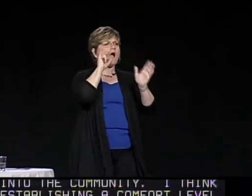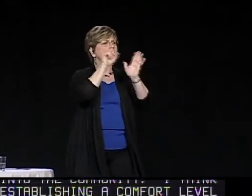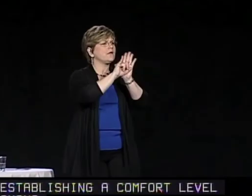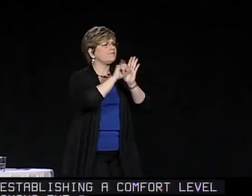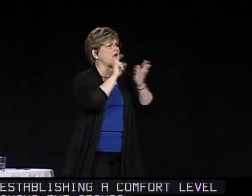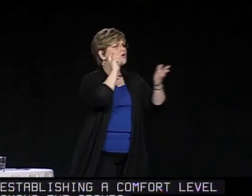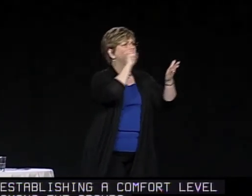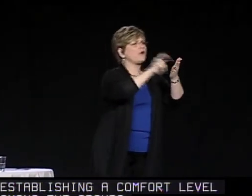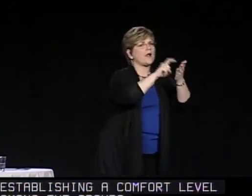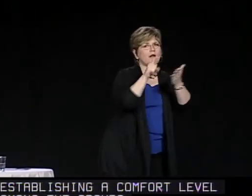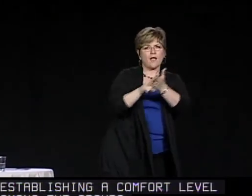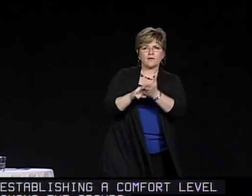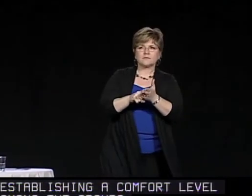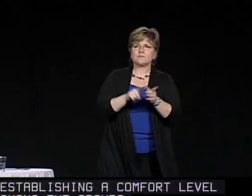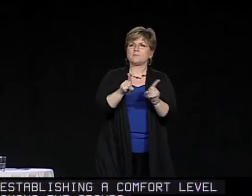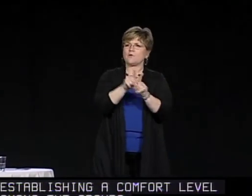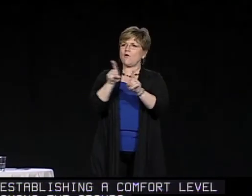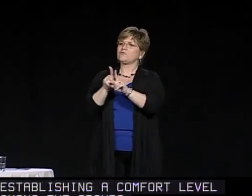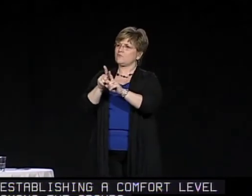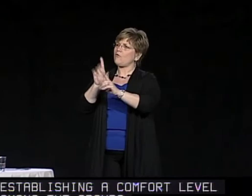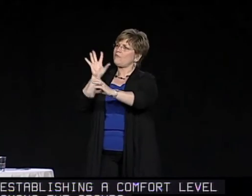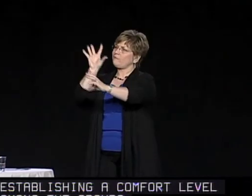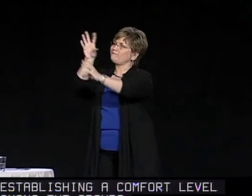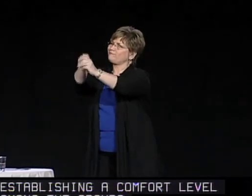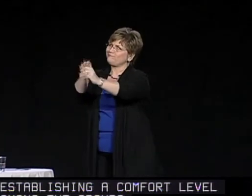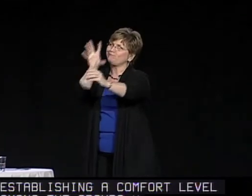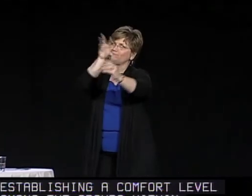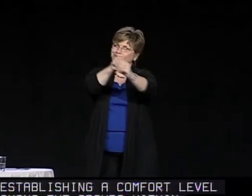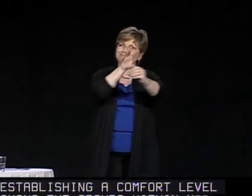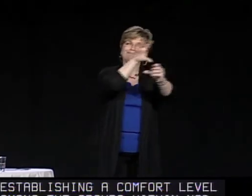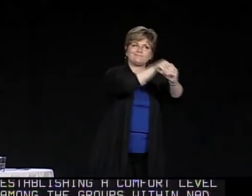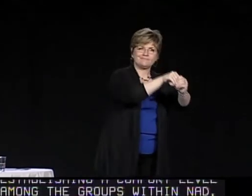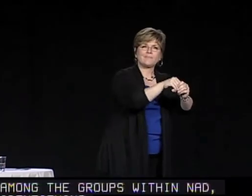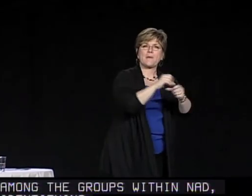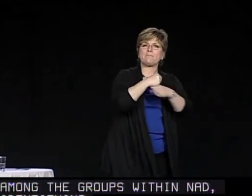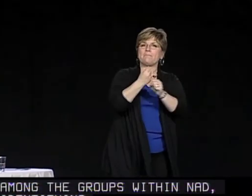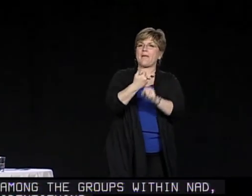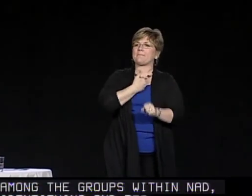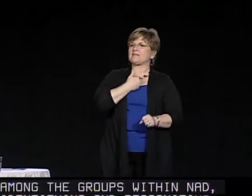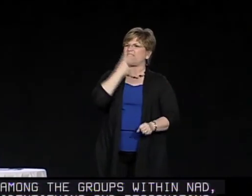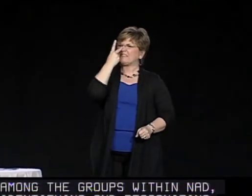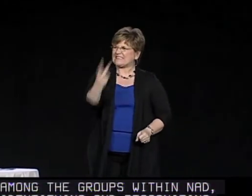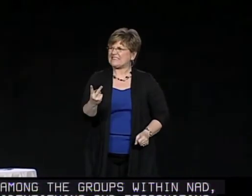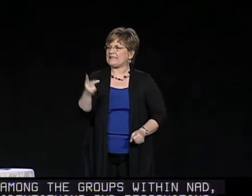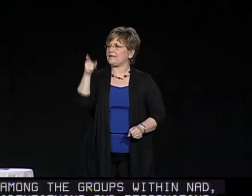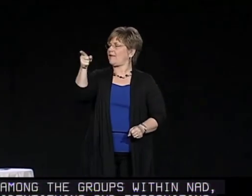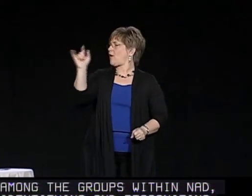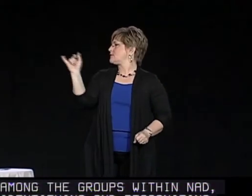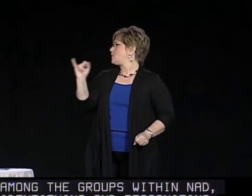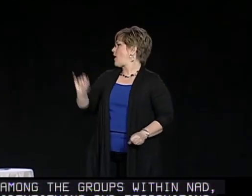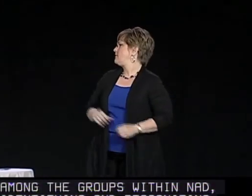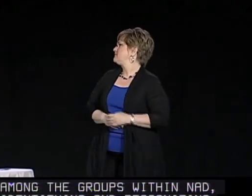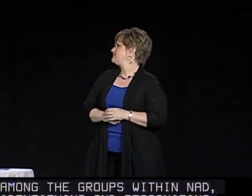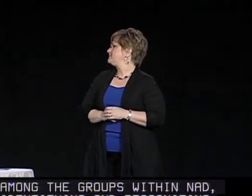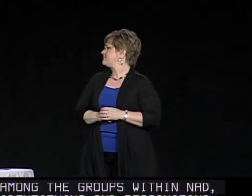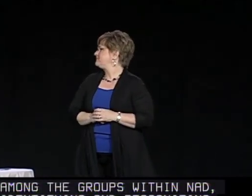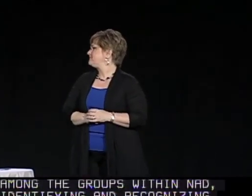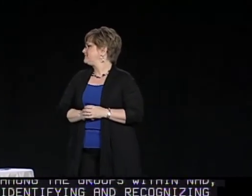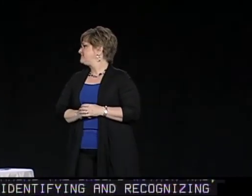identifying and recognizing different groups. And I think if I go out and make myself